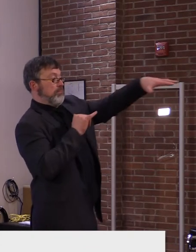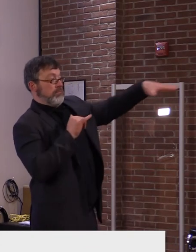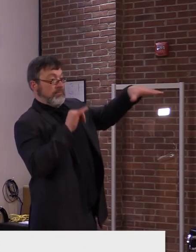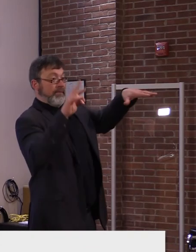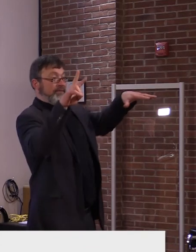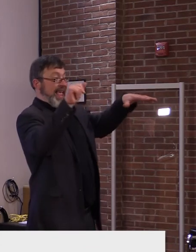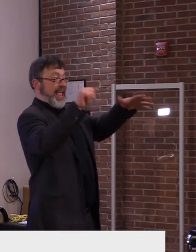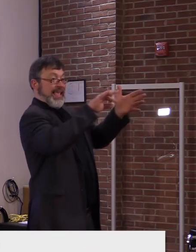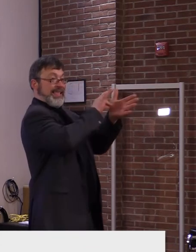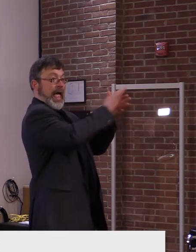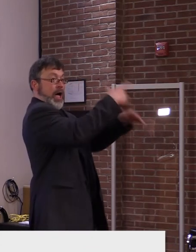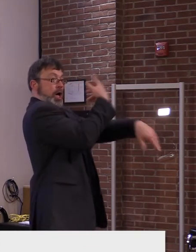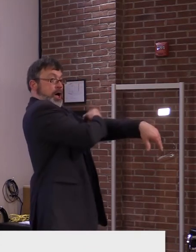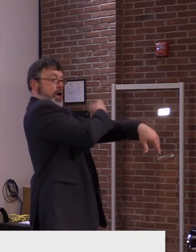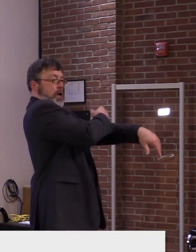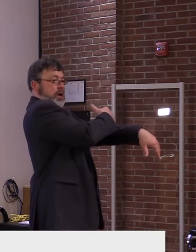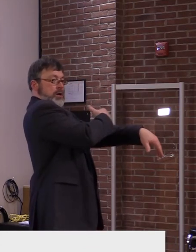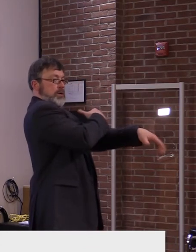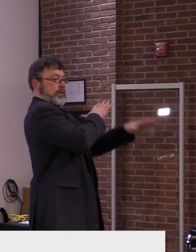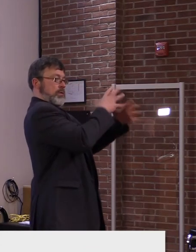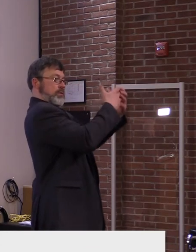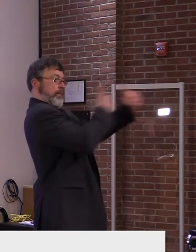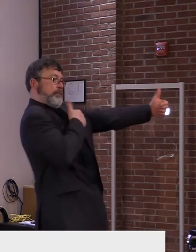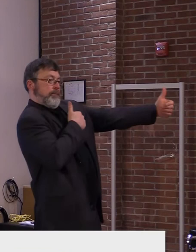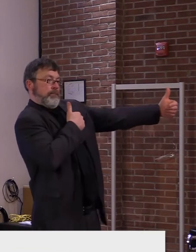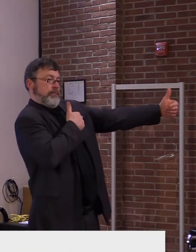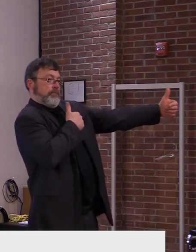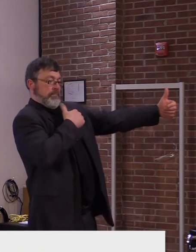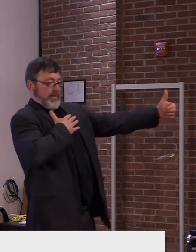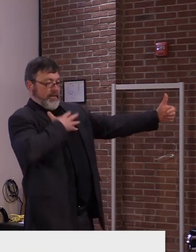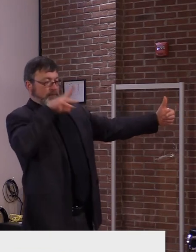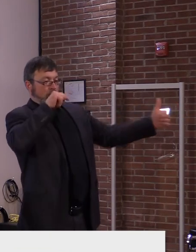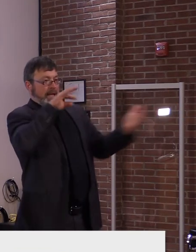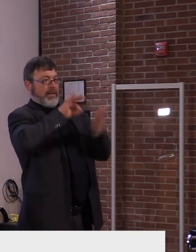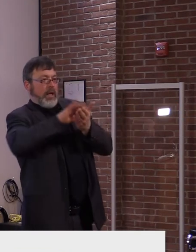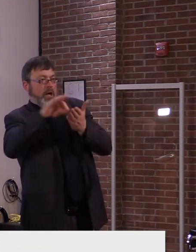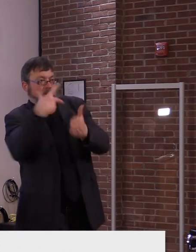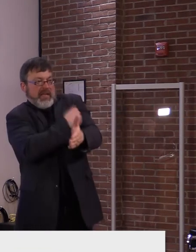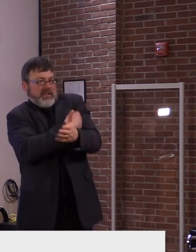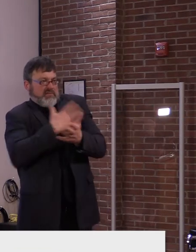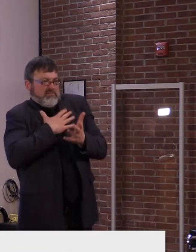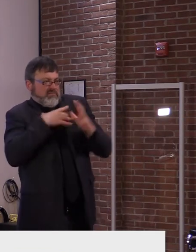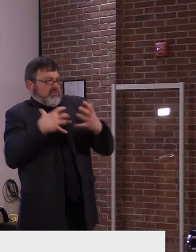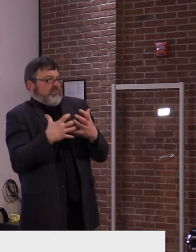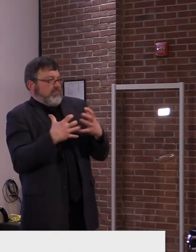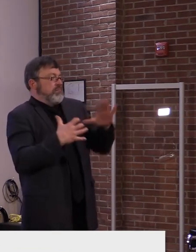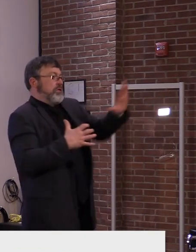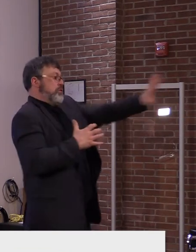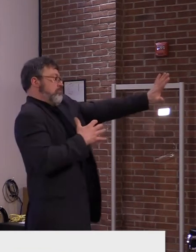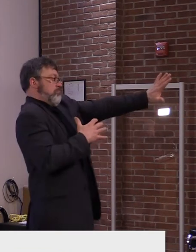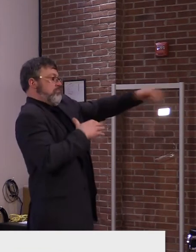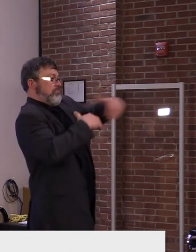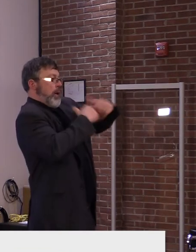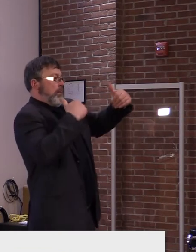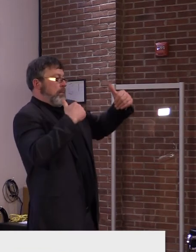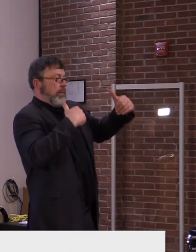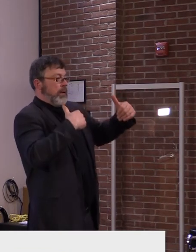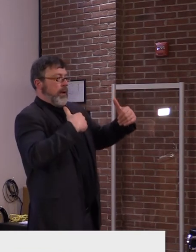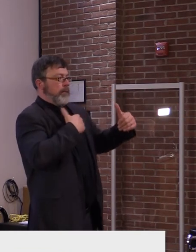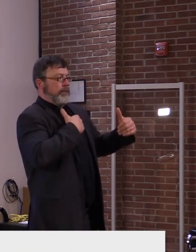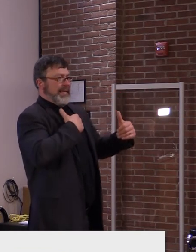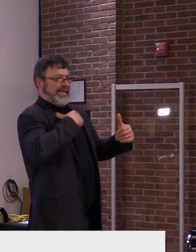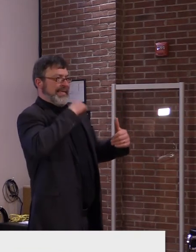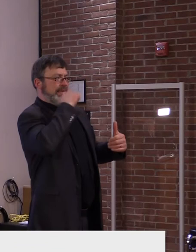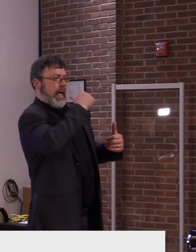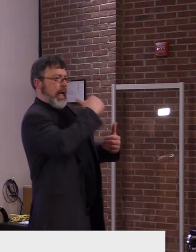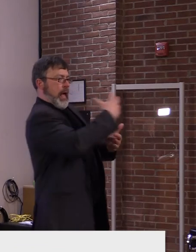comes in separately, uh, to the VA. That's why I, I, I hesitate to talk, uh, you know, authoritatively about